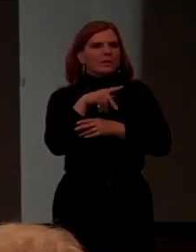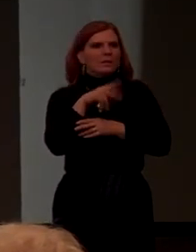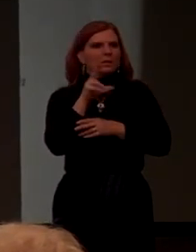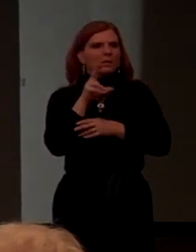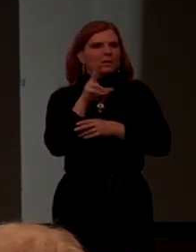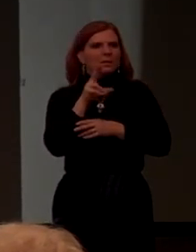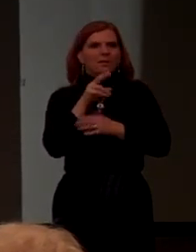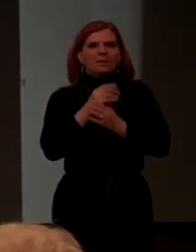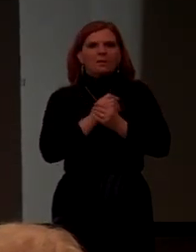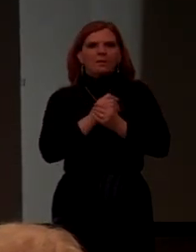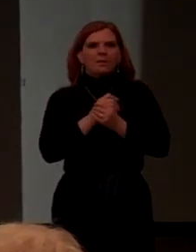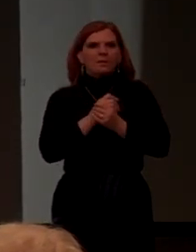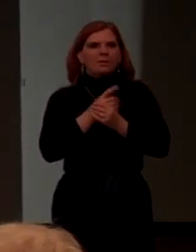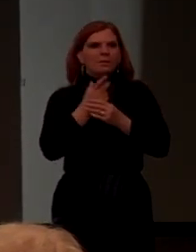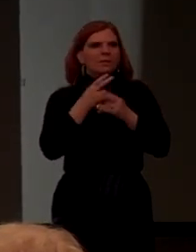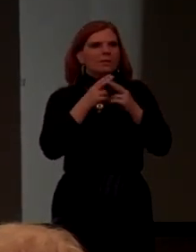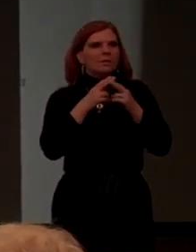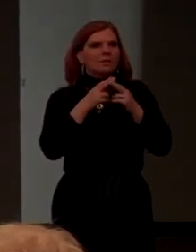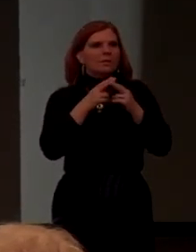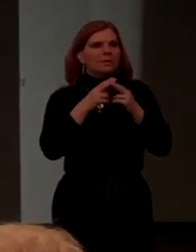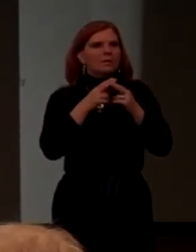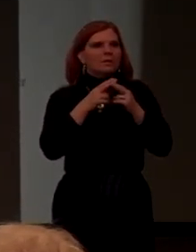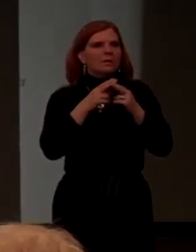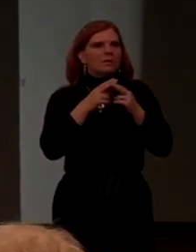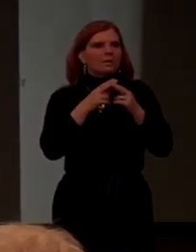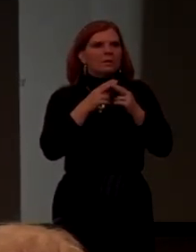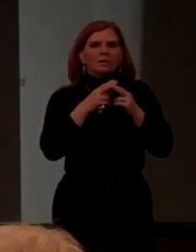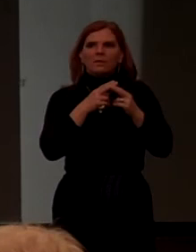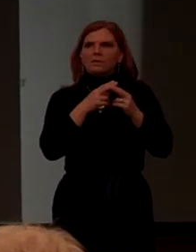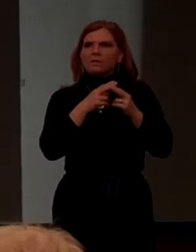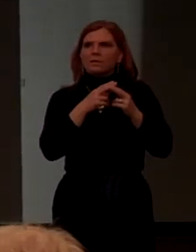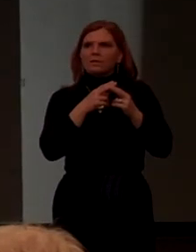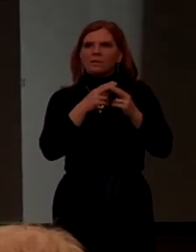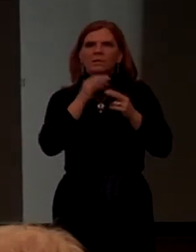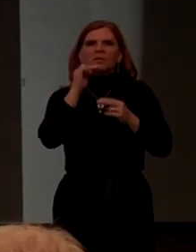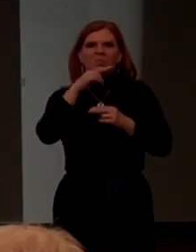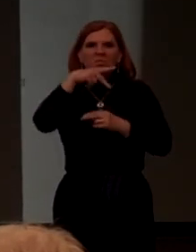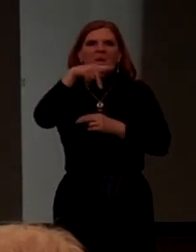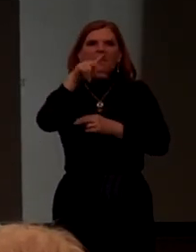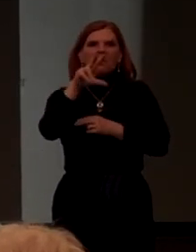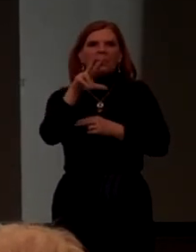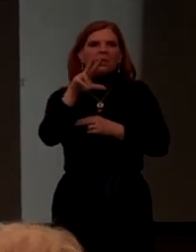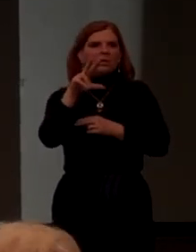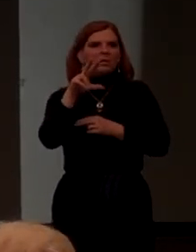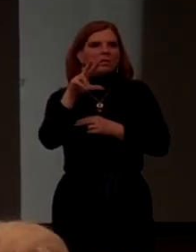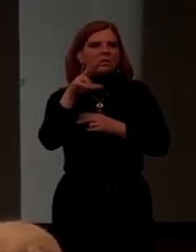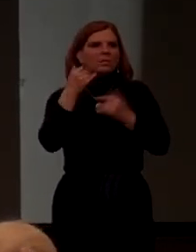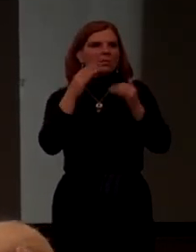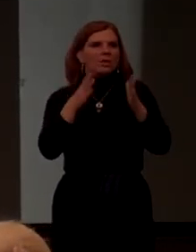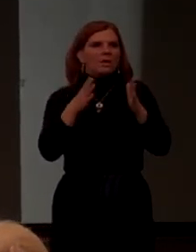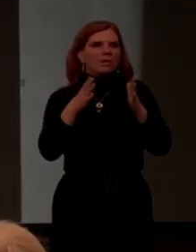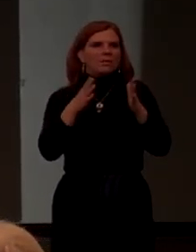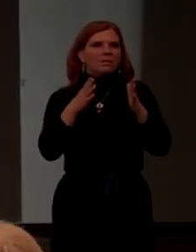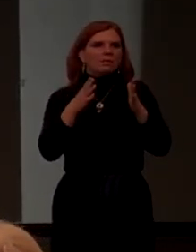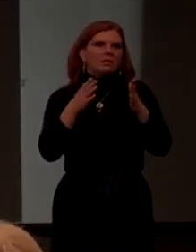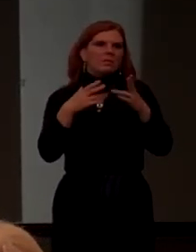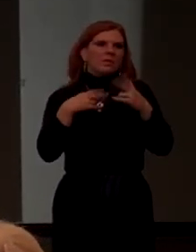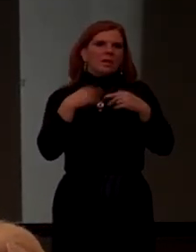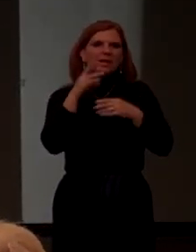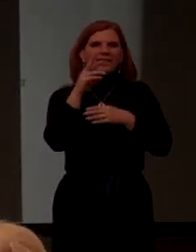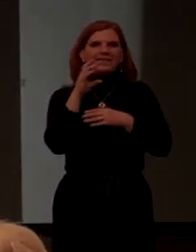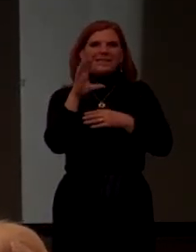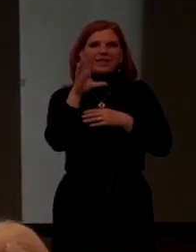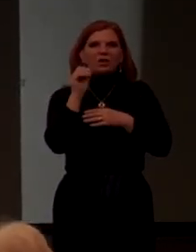what's the name? Sonia. Sonia. MP3 player. How many songs did say around here? I've got